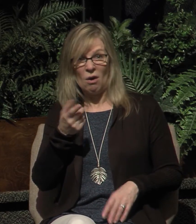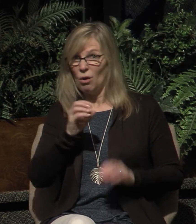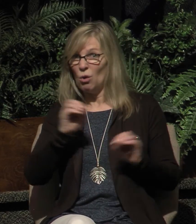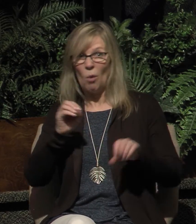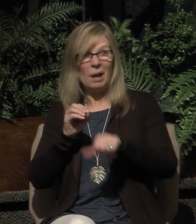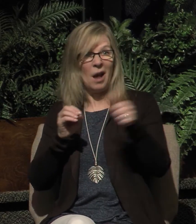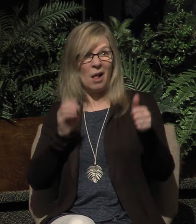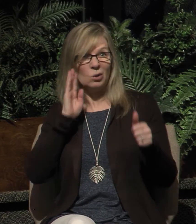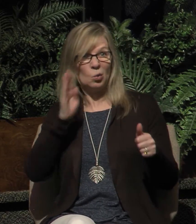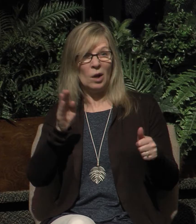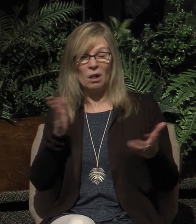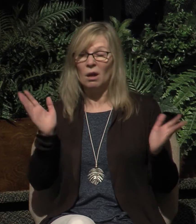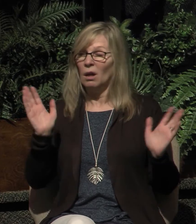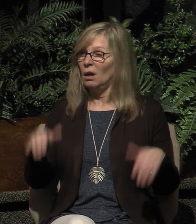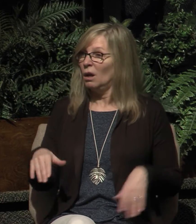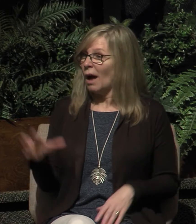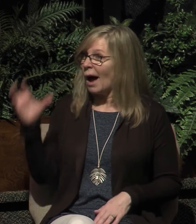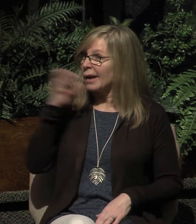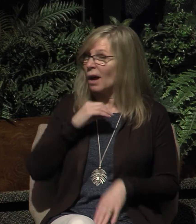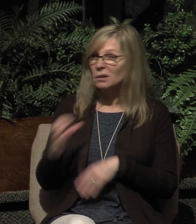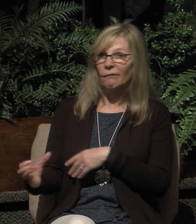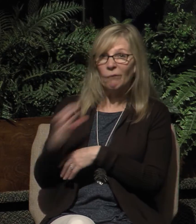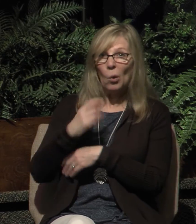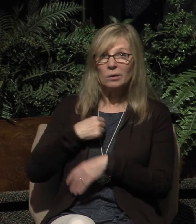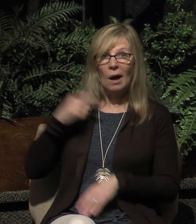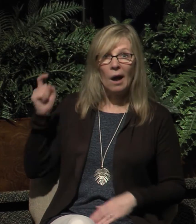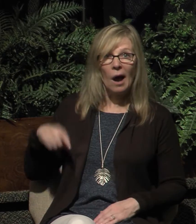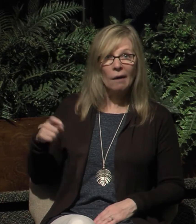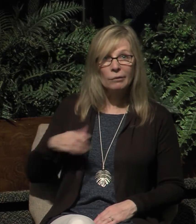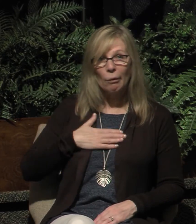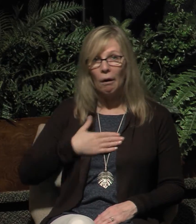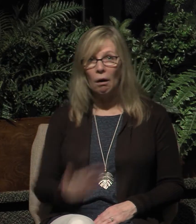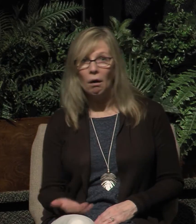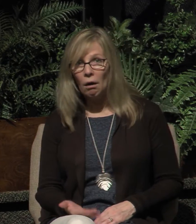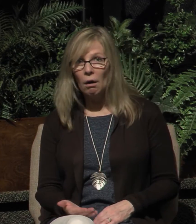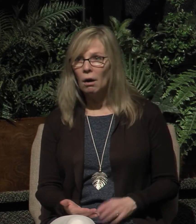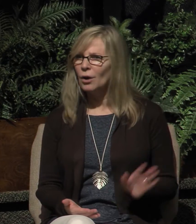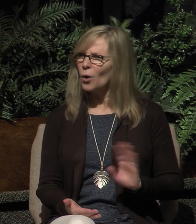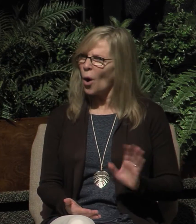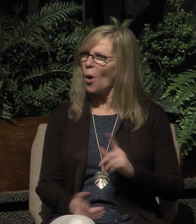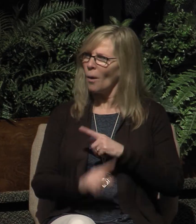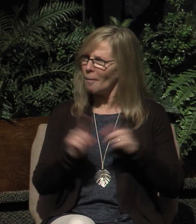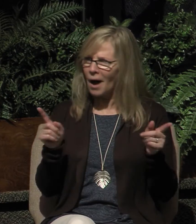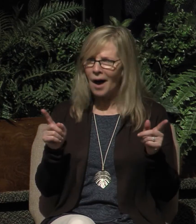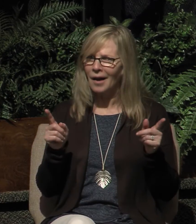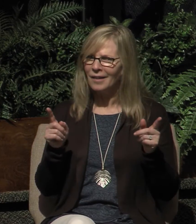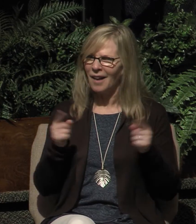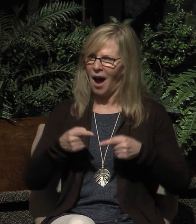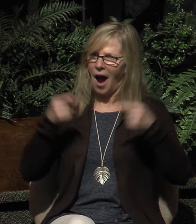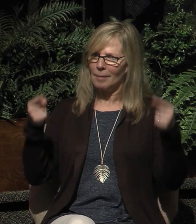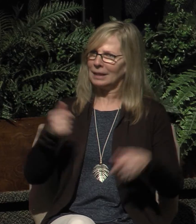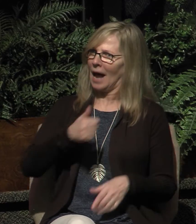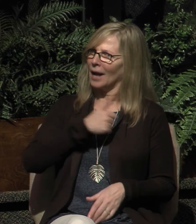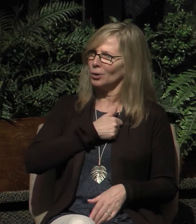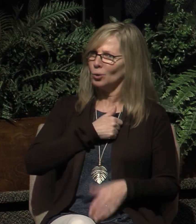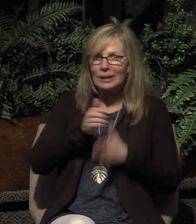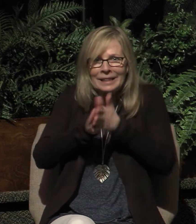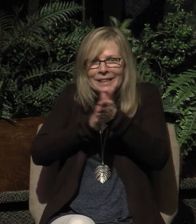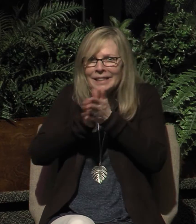to, or feeling forced to do it, but rather, Peter says, with a willing heart, because they know that they were called by God